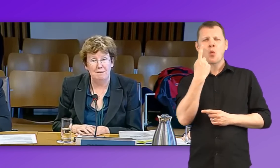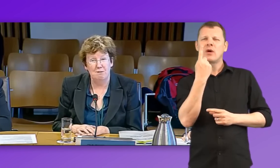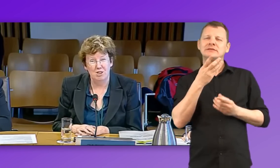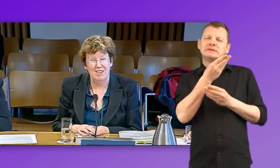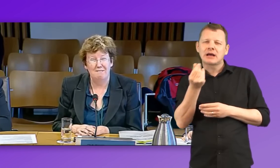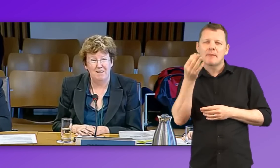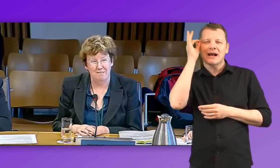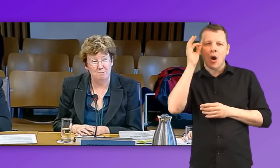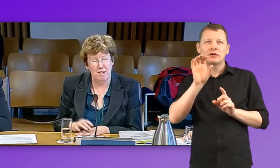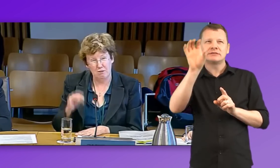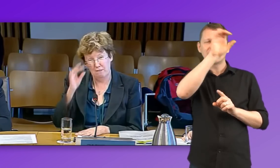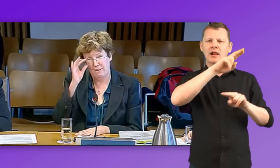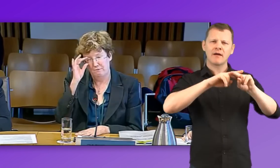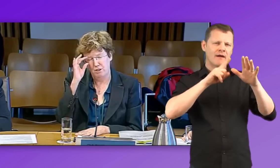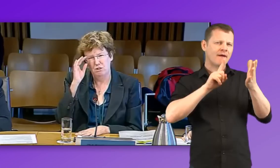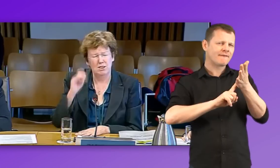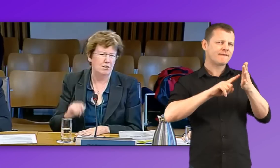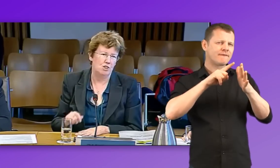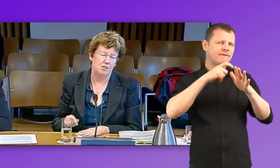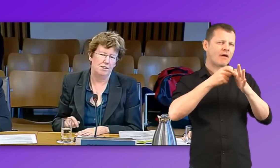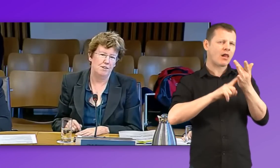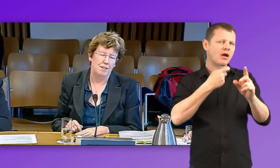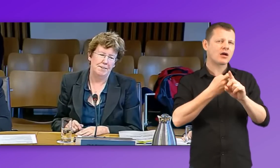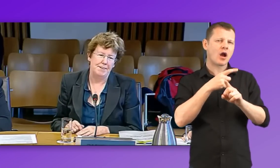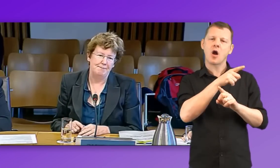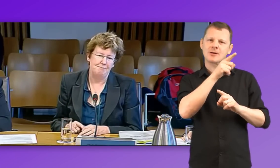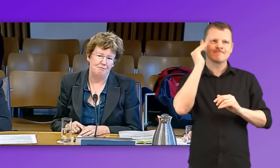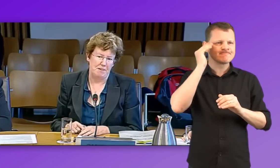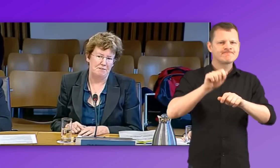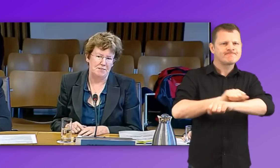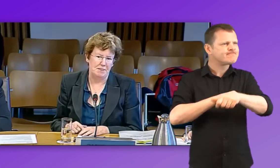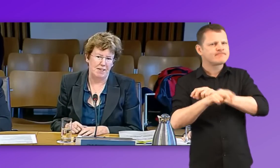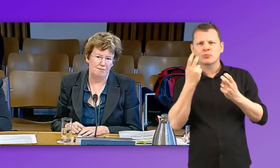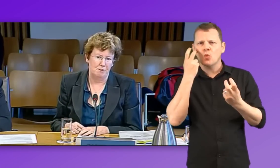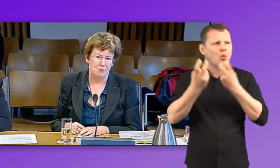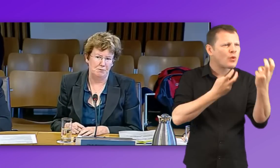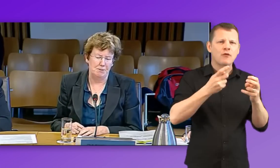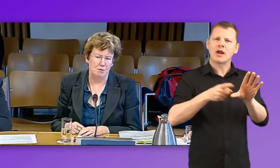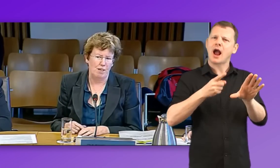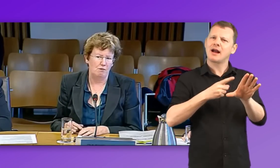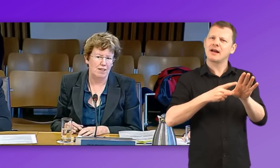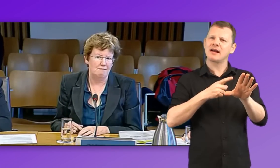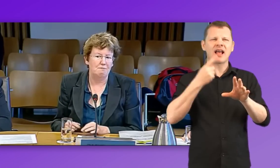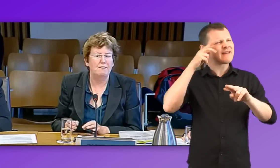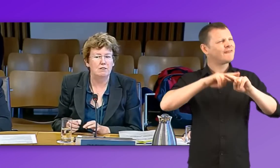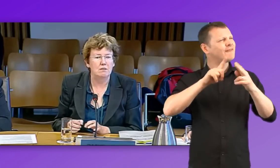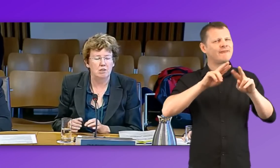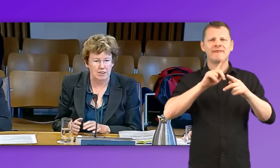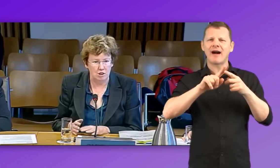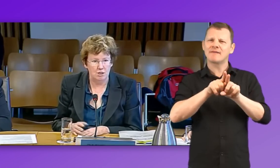made provision in advance by looking around for younger teachers, and FIFE is another council who has done this as well, looking out for very good teachers